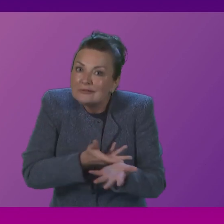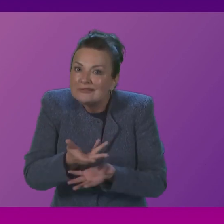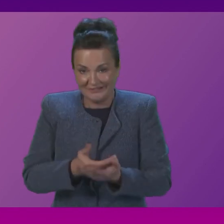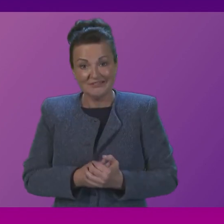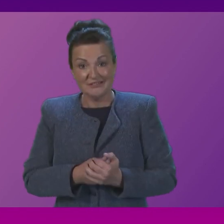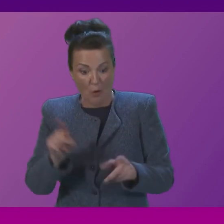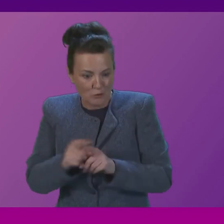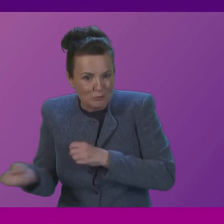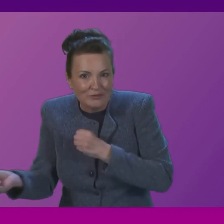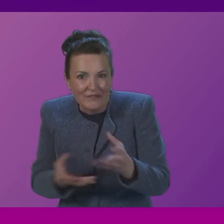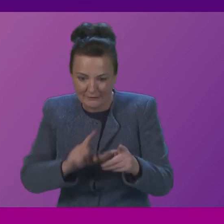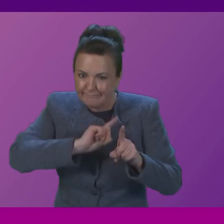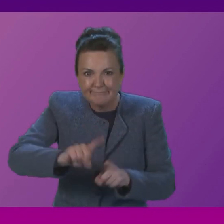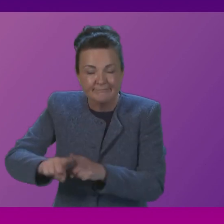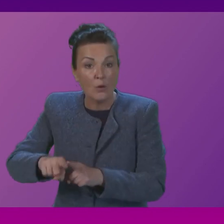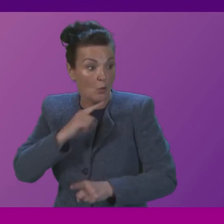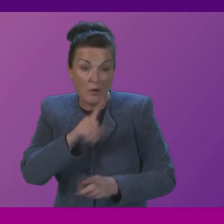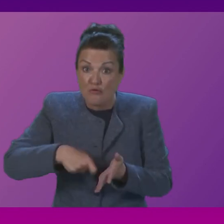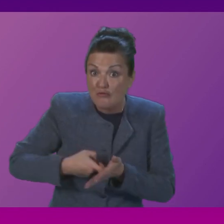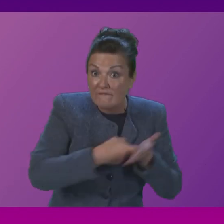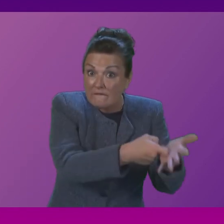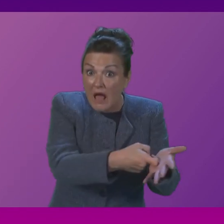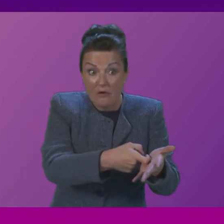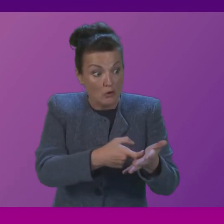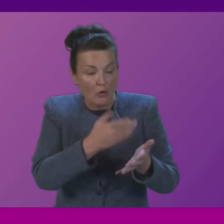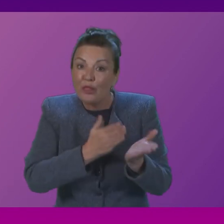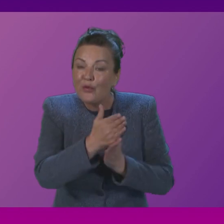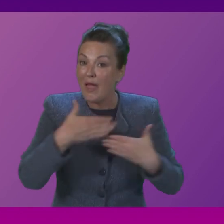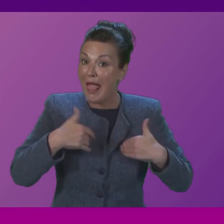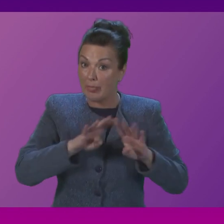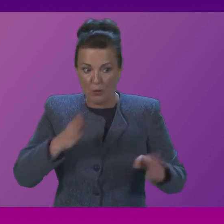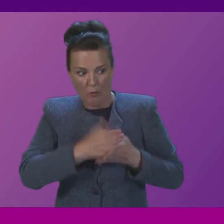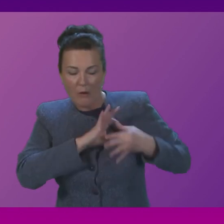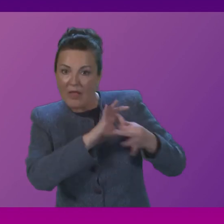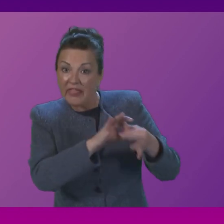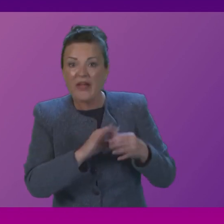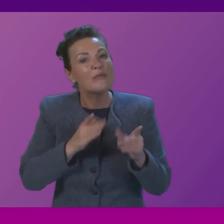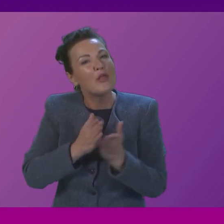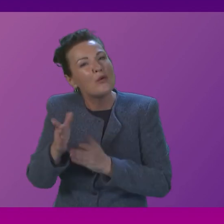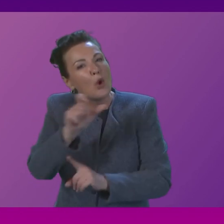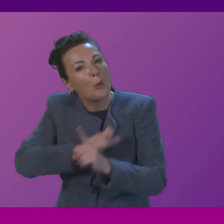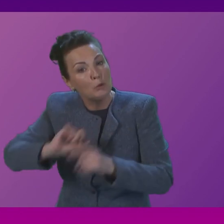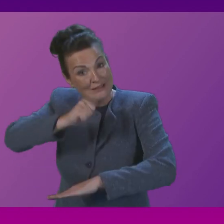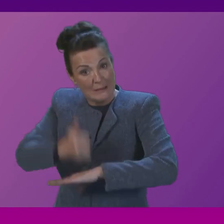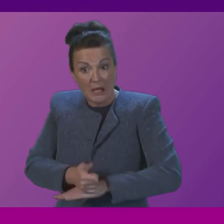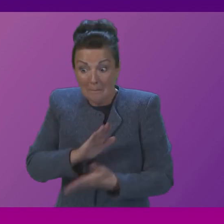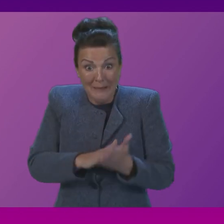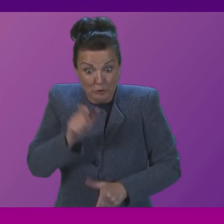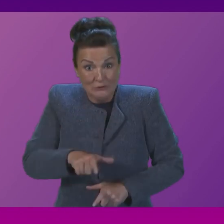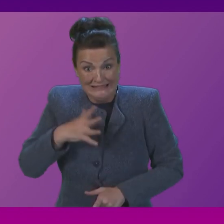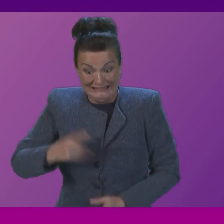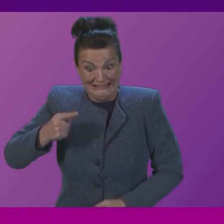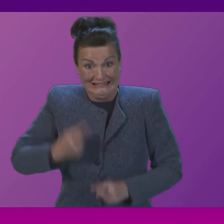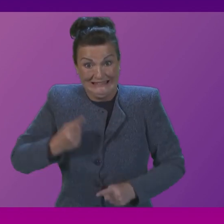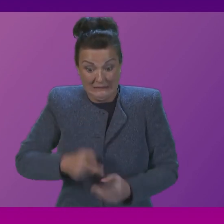we're also working with health boards to improve referral pathways to the NHS and community based services for students in need of acute support